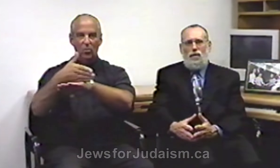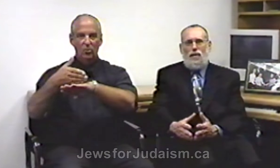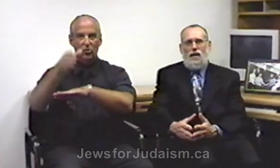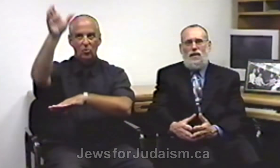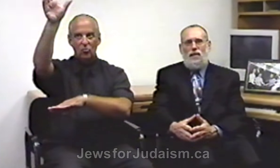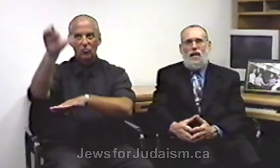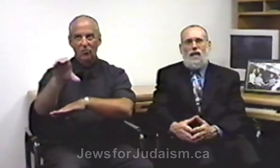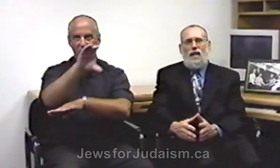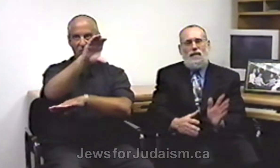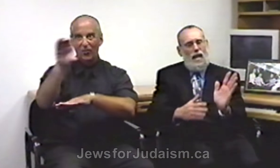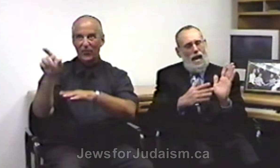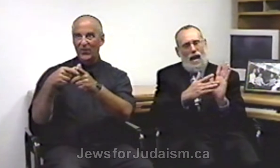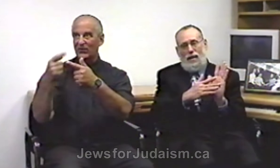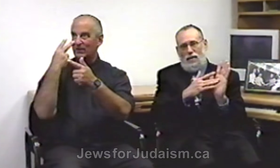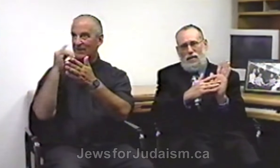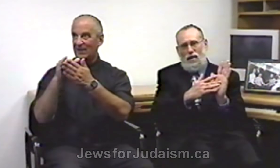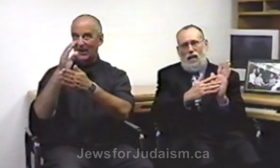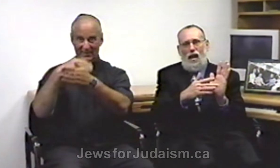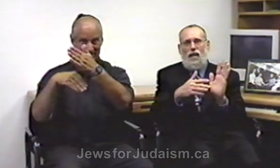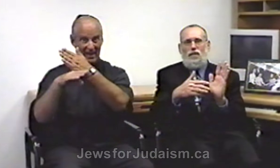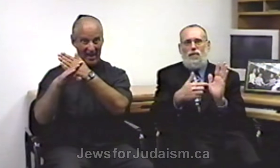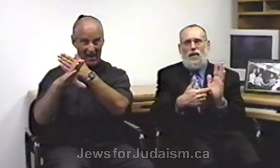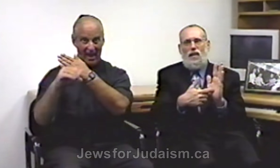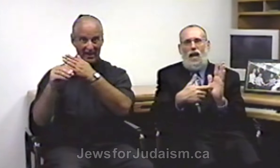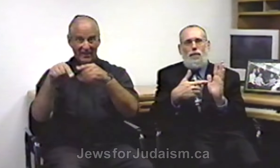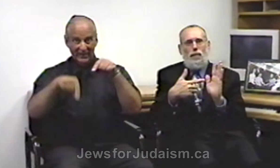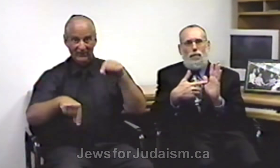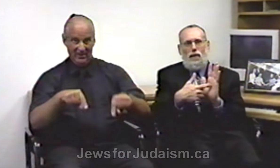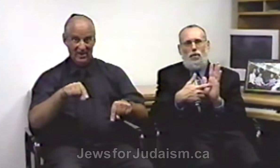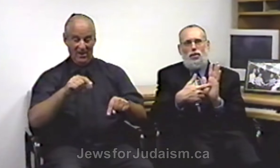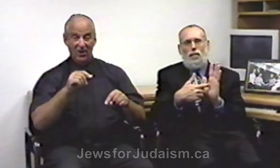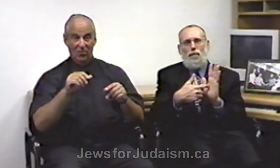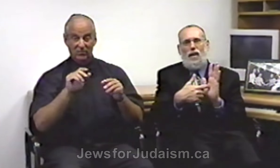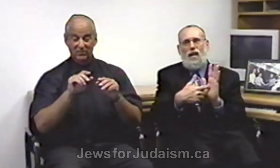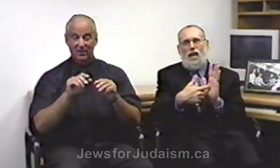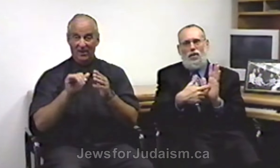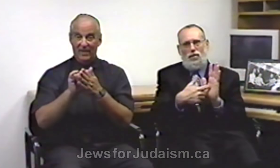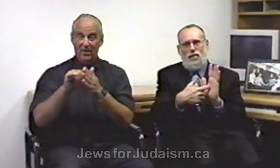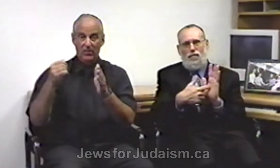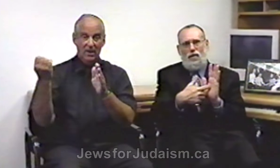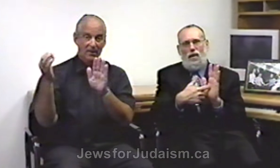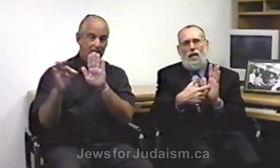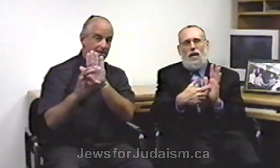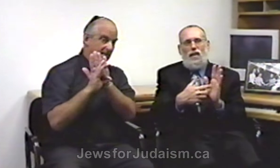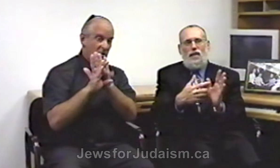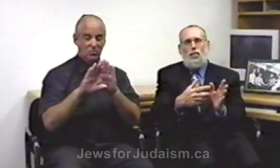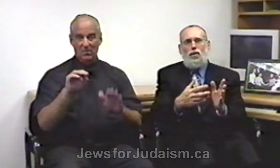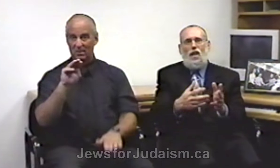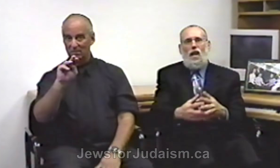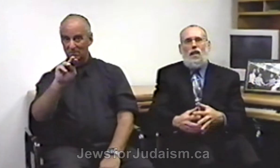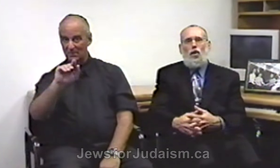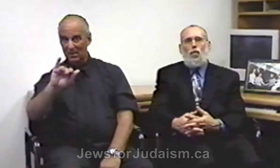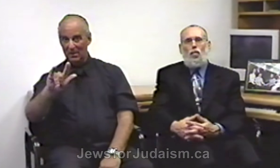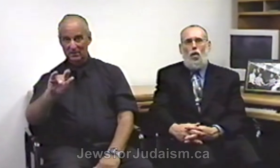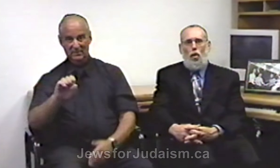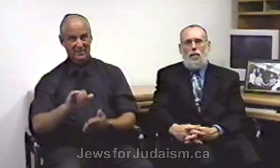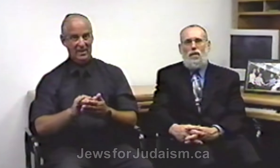is that his hands and his feet have been pierced by nails this was a Roman